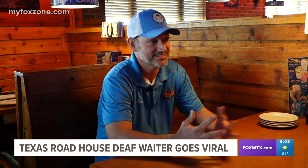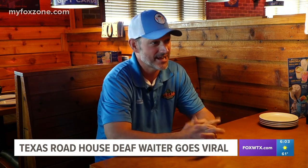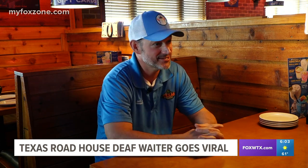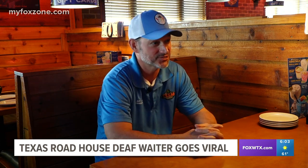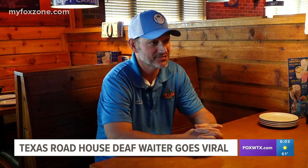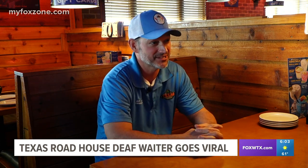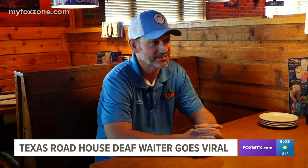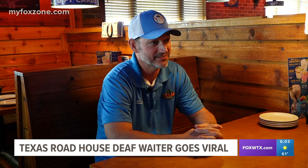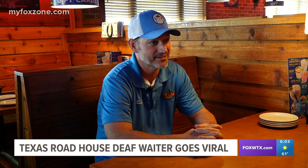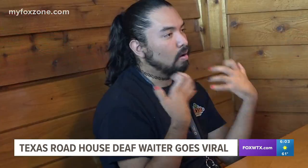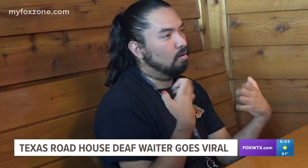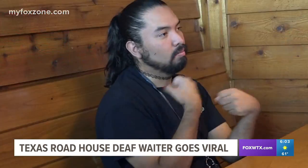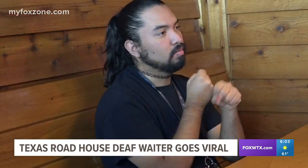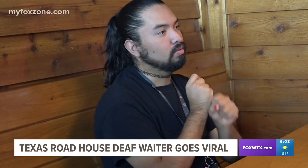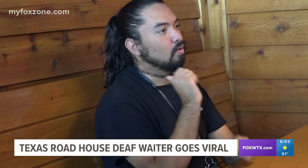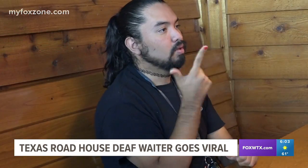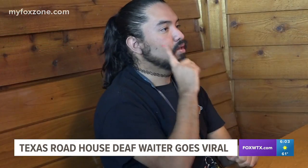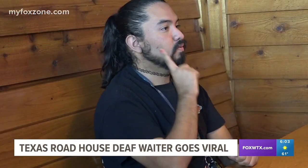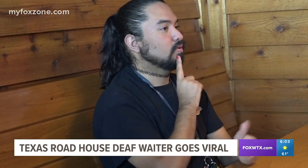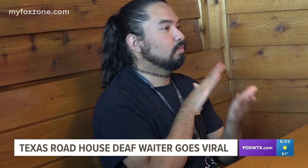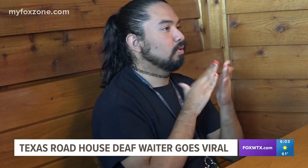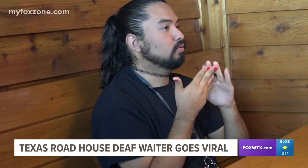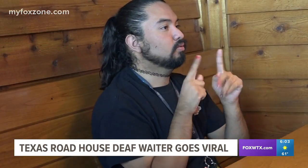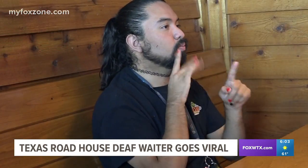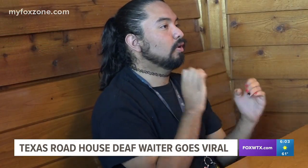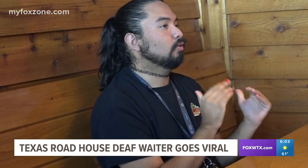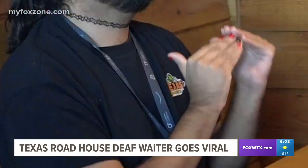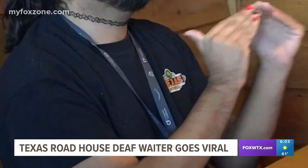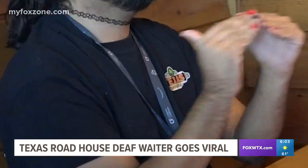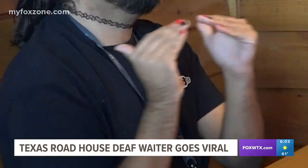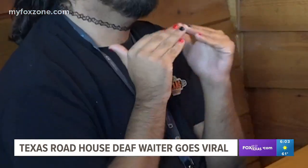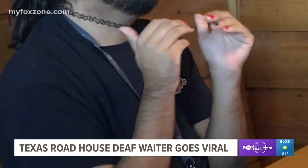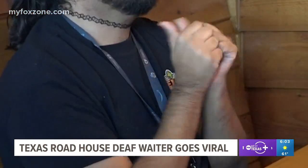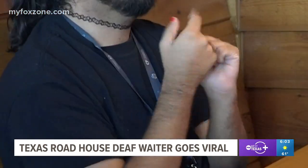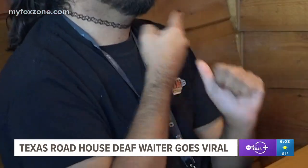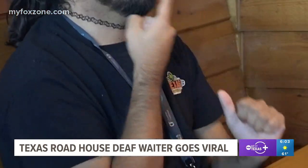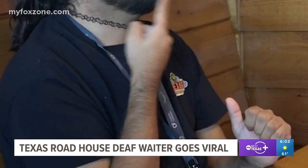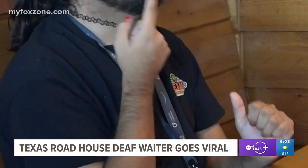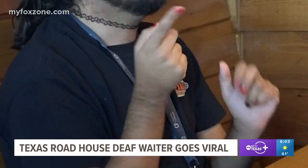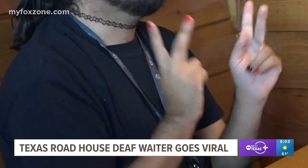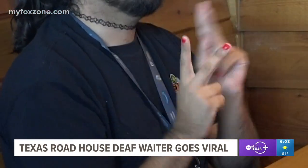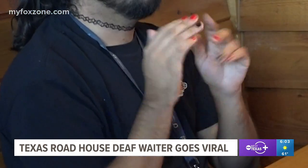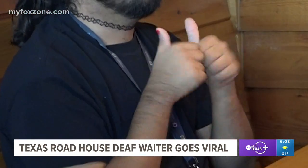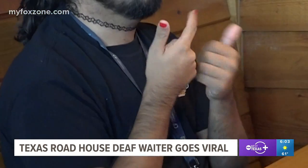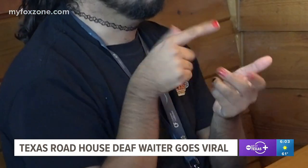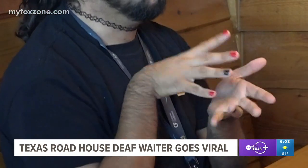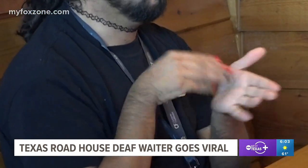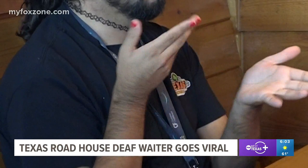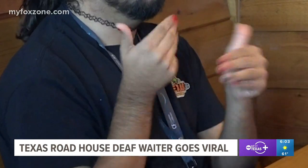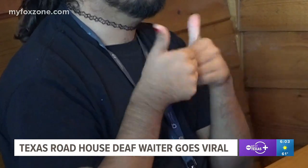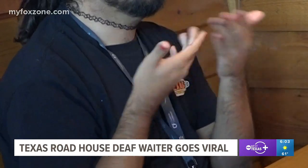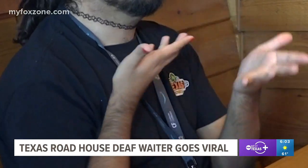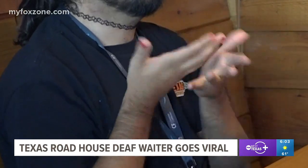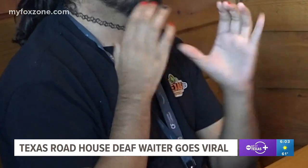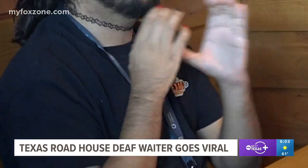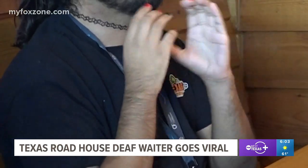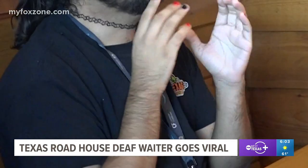snags or anything like that. Briseño says despite the shares, likes and comments the post is getting, it's the message behind it that's